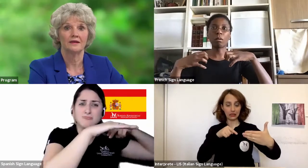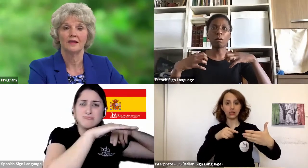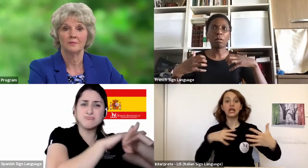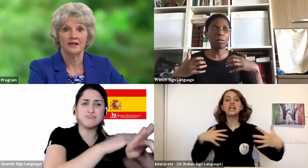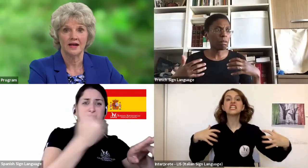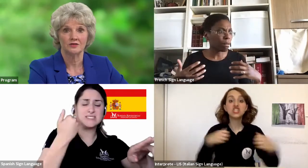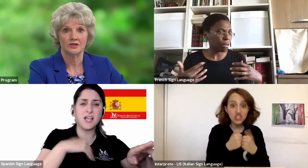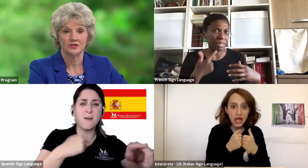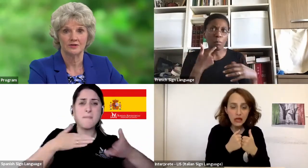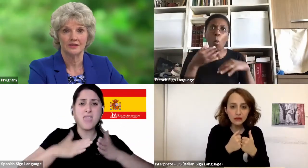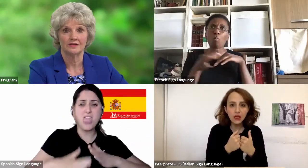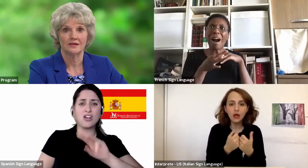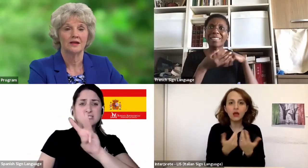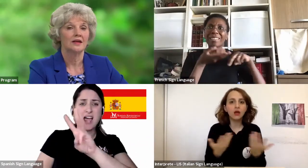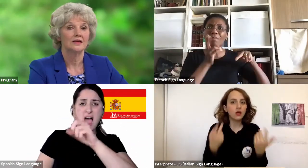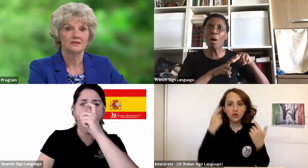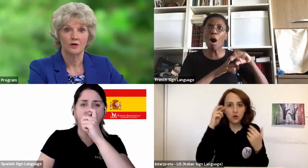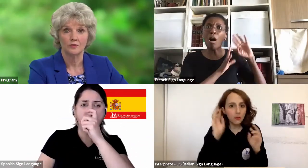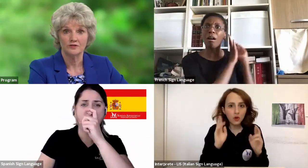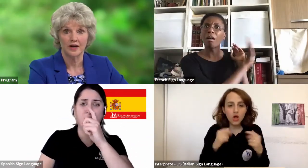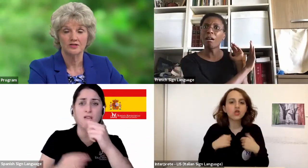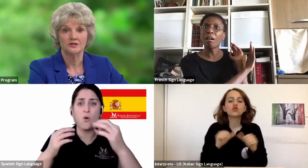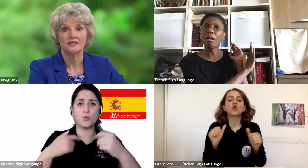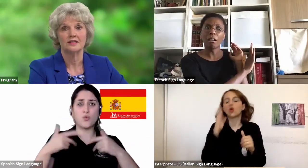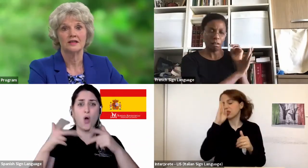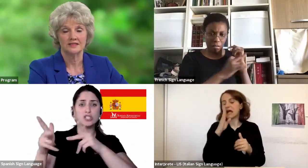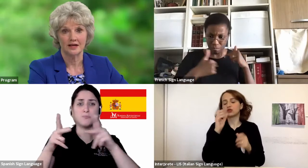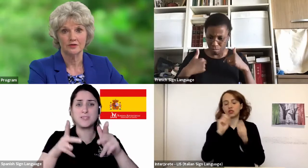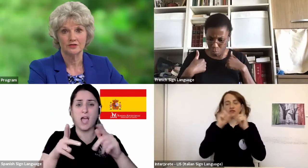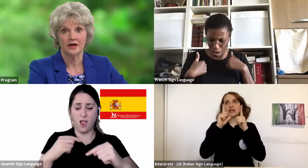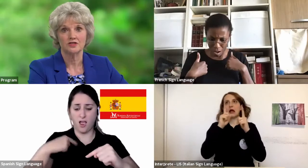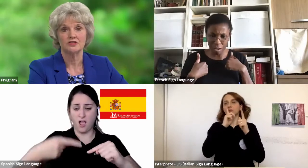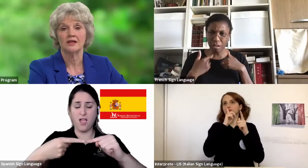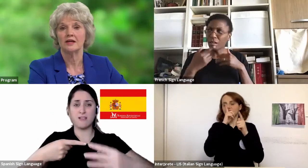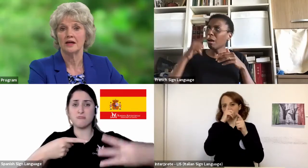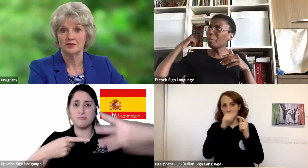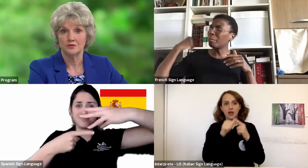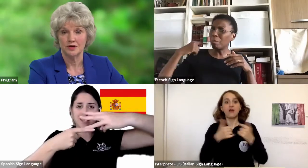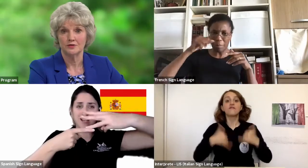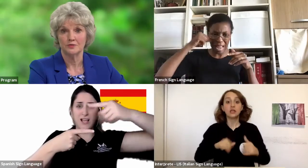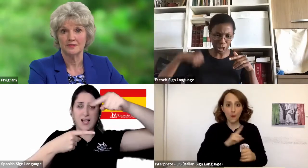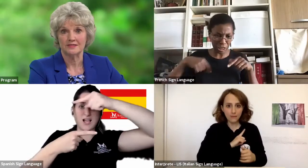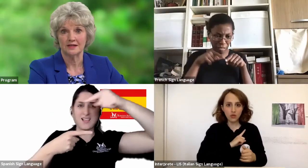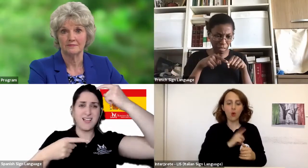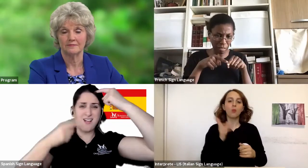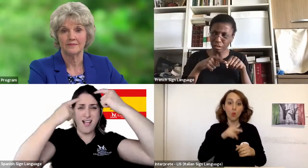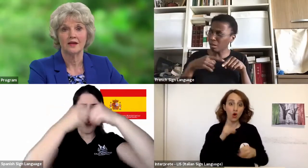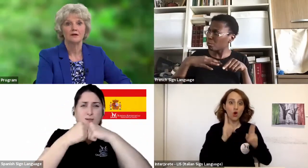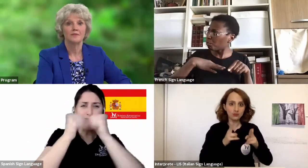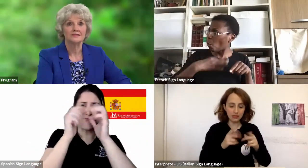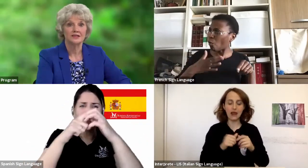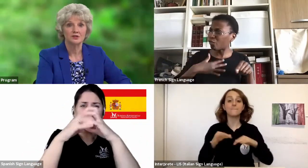me in the pediatrics unit. His skull was fractured, his leg was crushed, and two toes were missing.